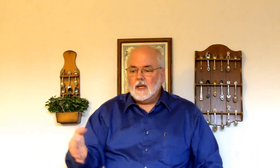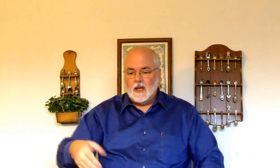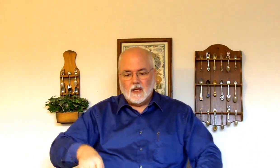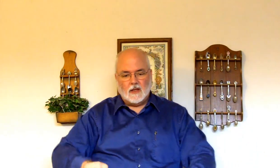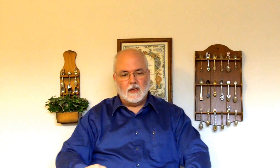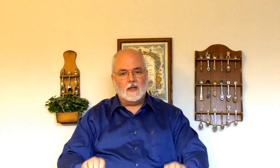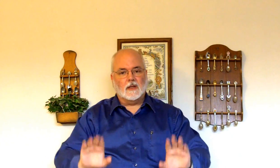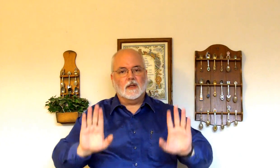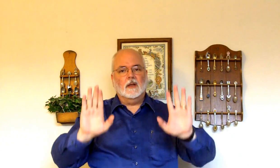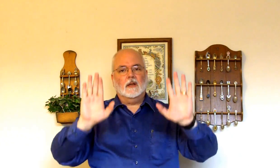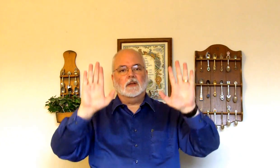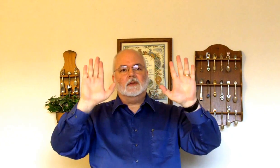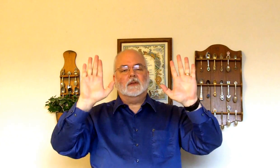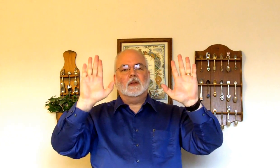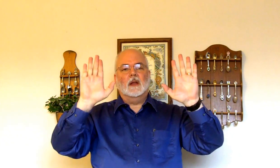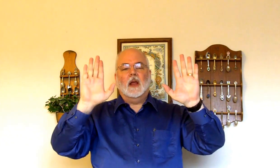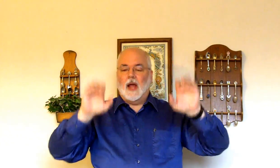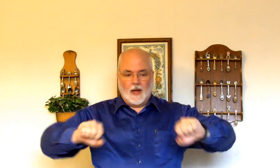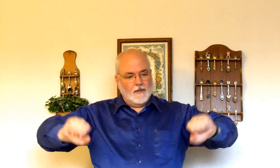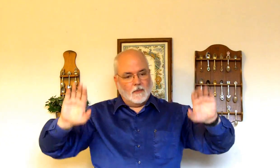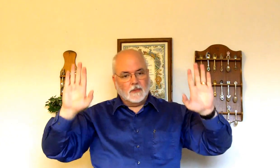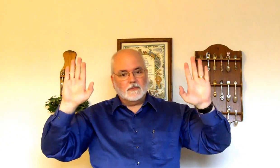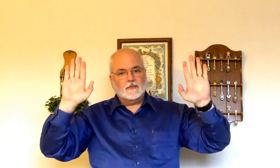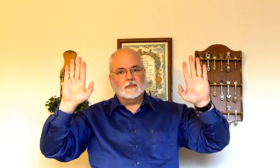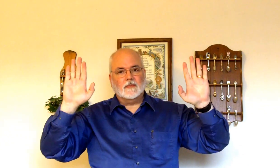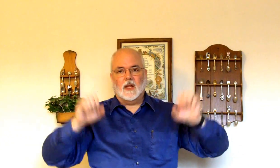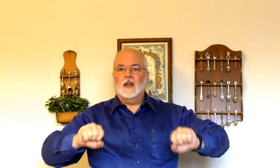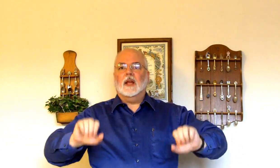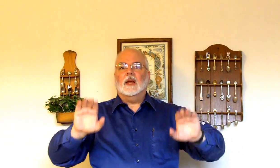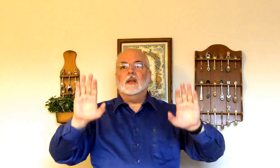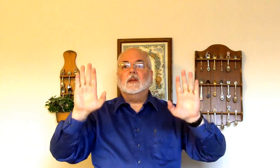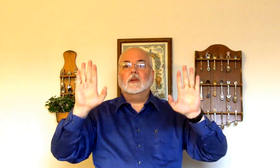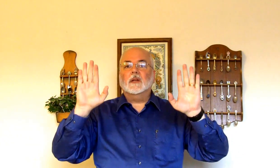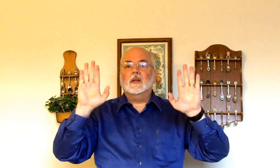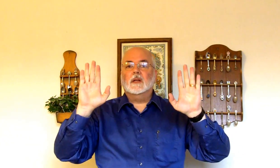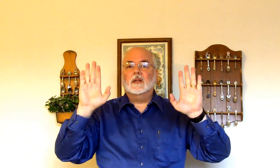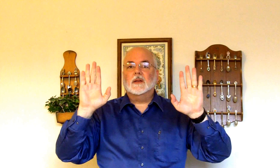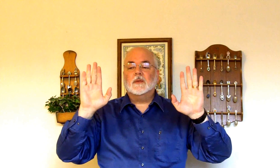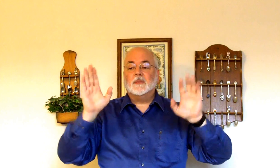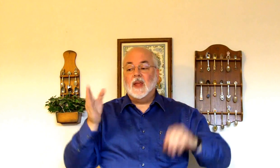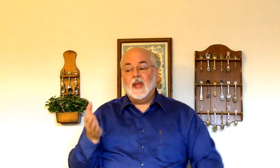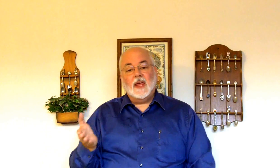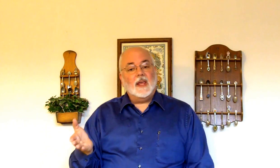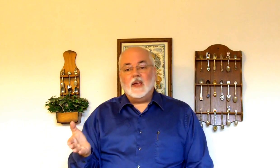yielded. I give up. He yielded. He.